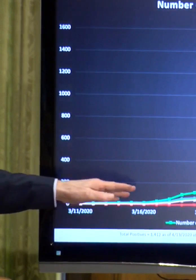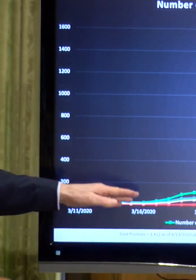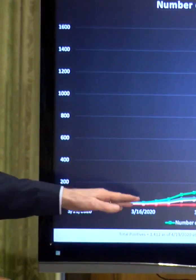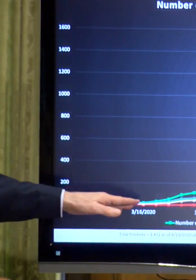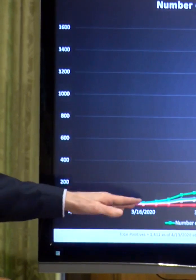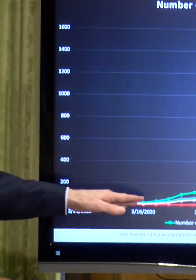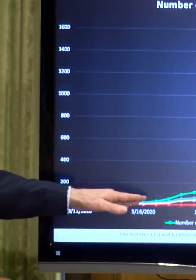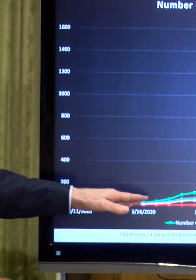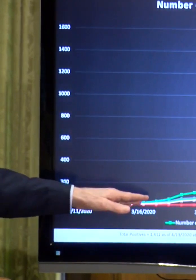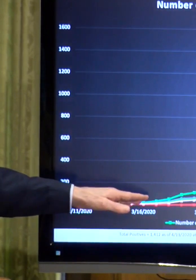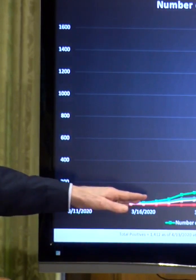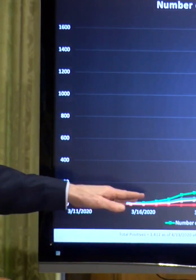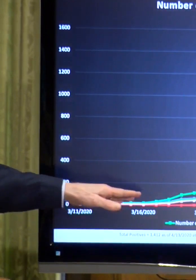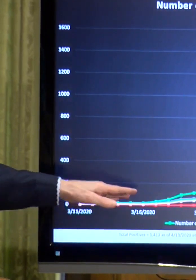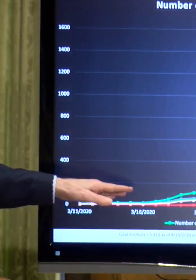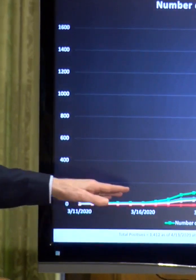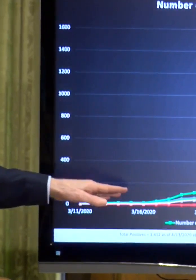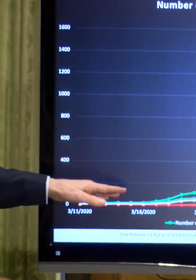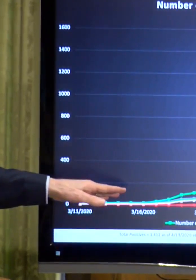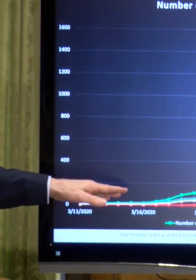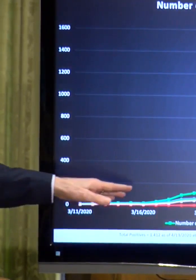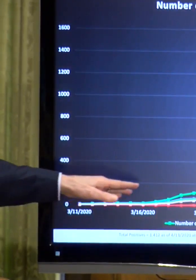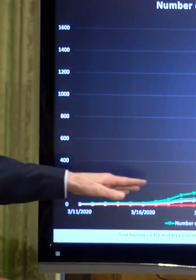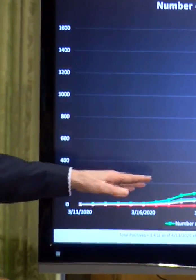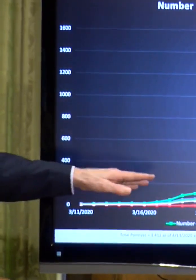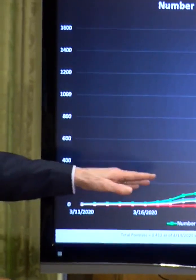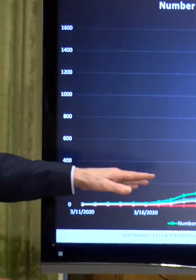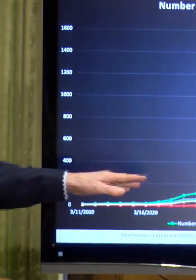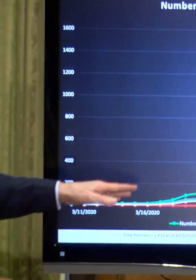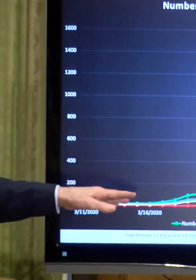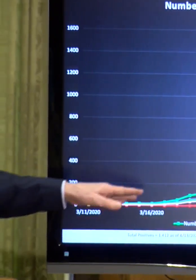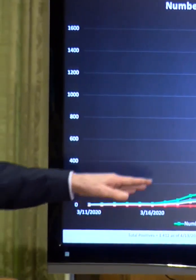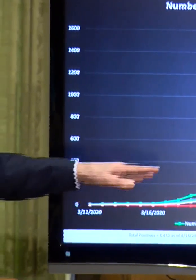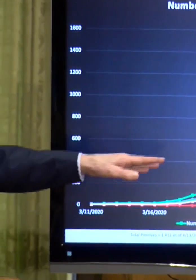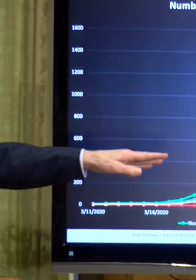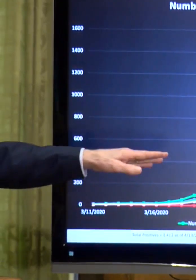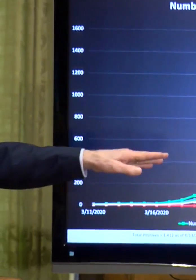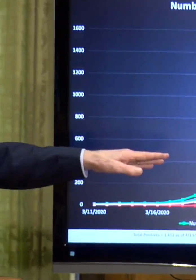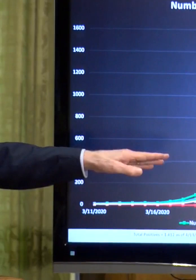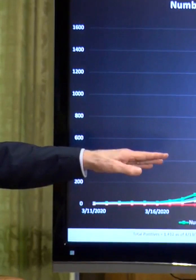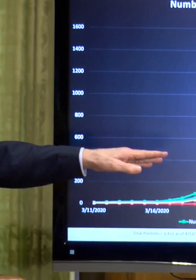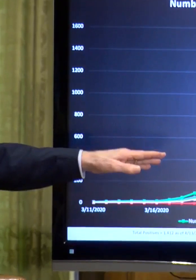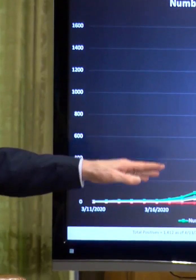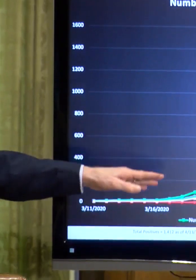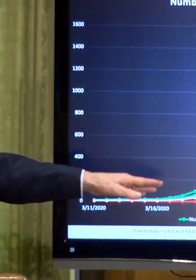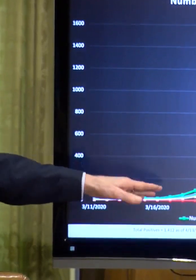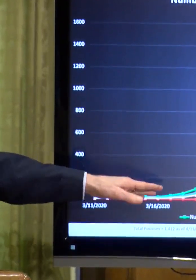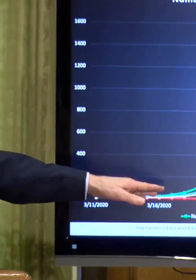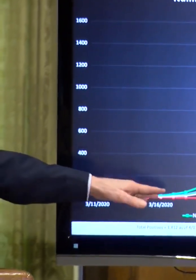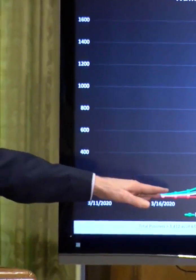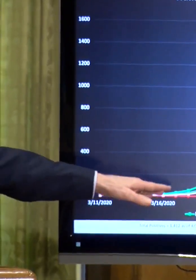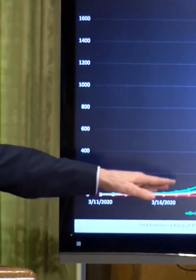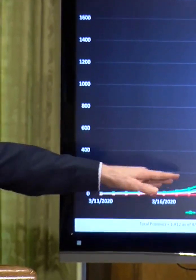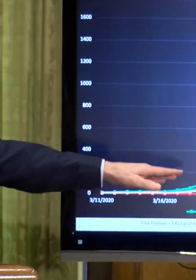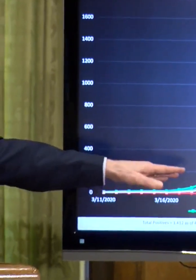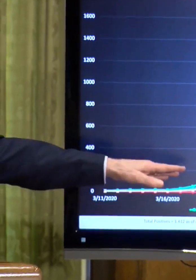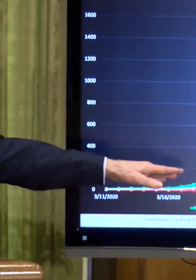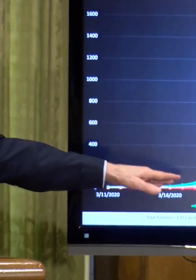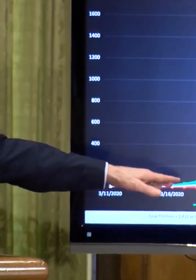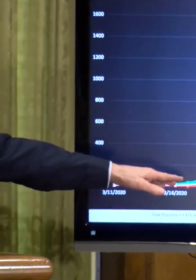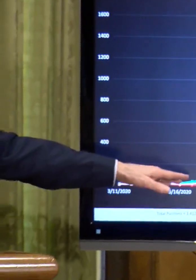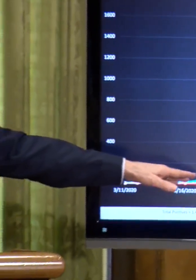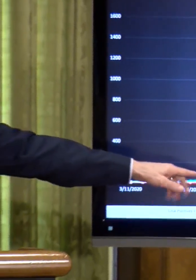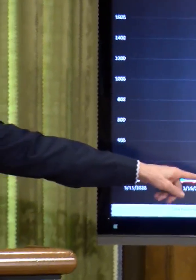And, of course, that is after you subtract the recovered cases, which is the blue lines. The blue line is the recovered cases, and then